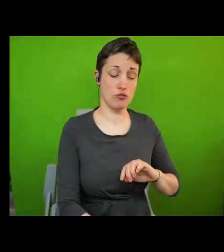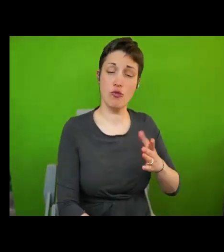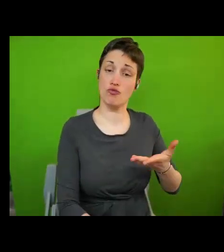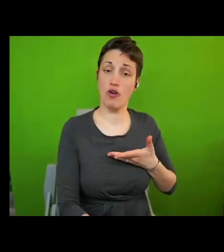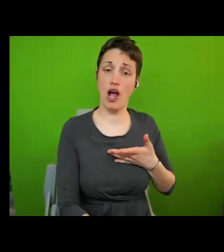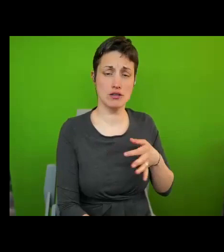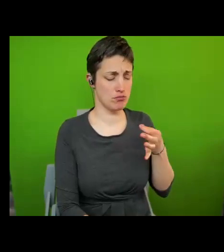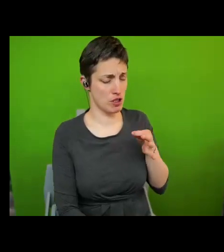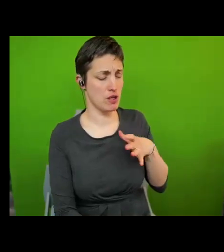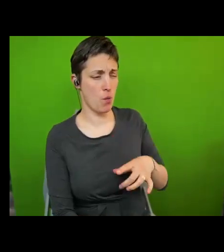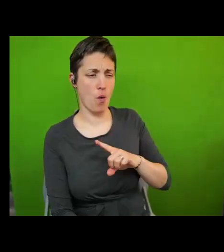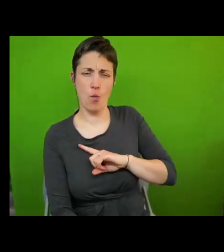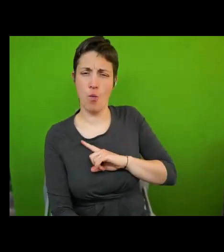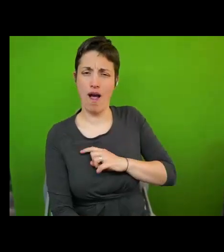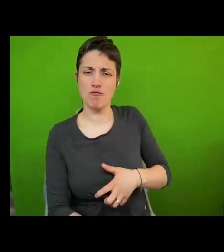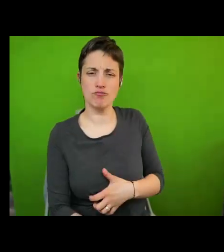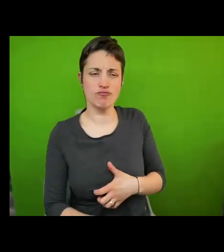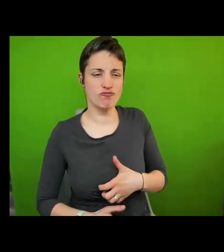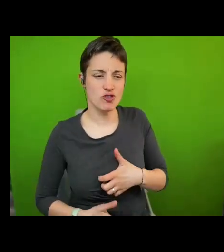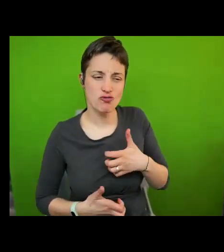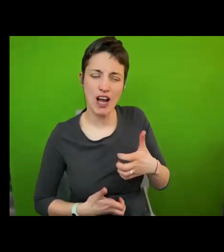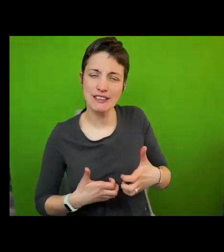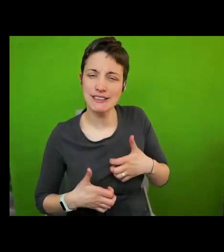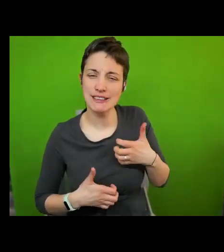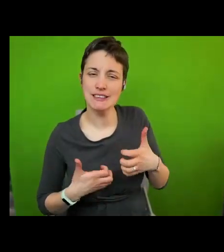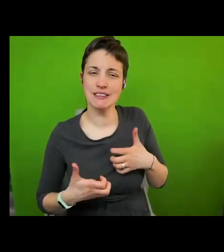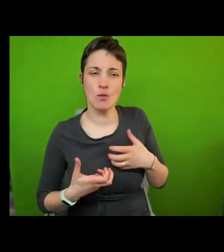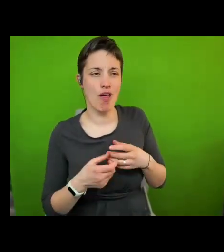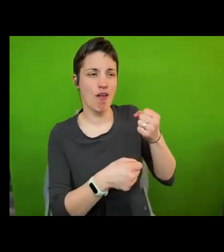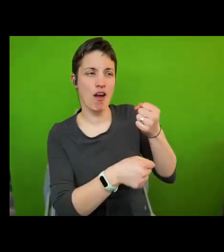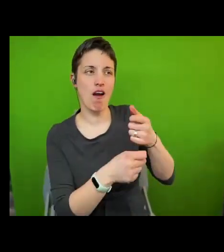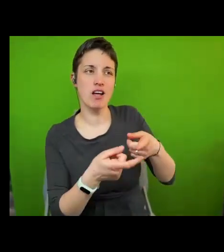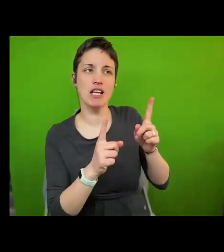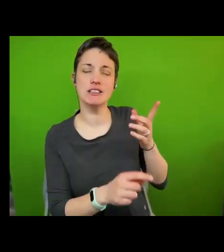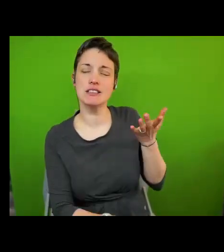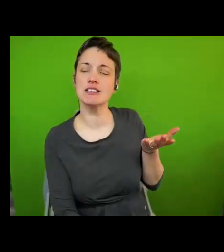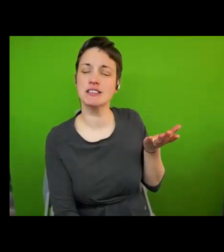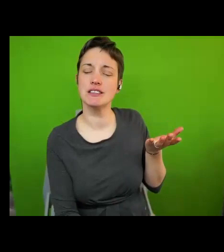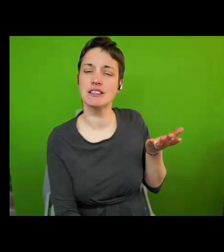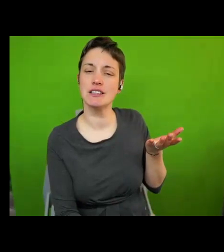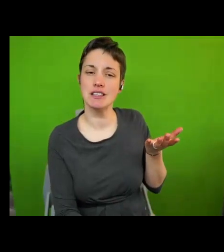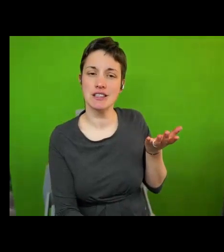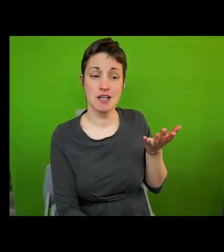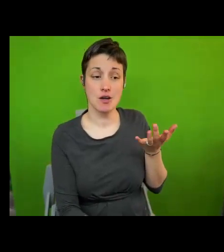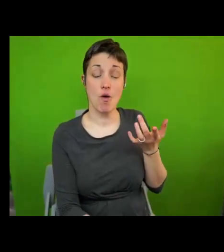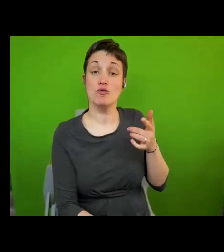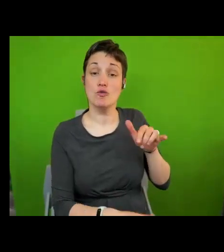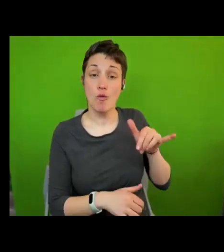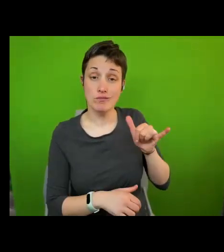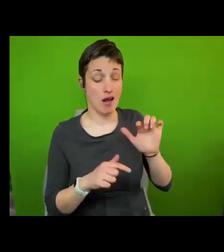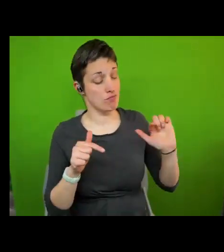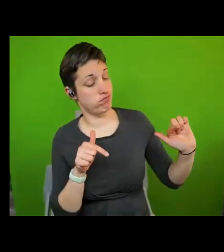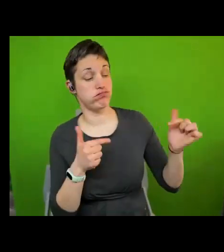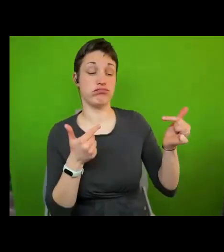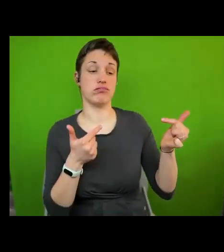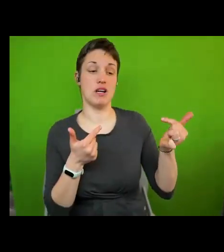frustration over national policies or governance sometimes even in outright opposition i just